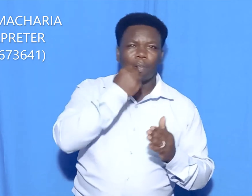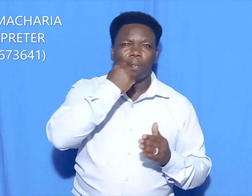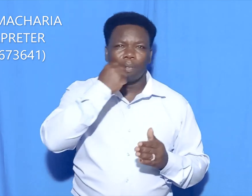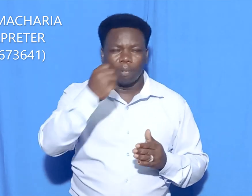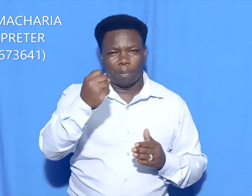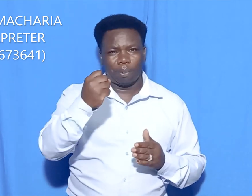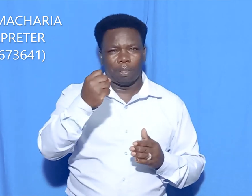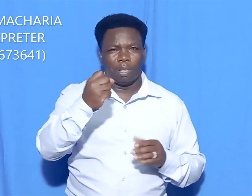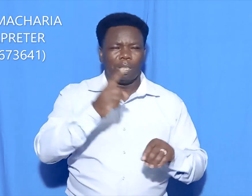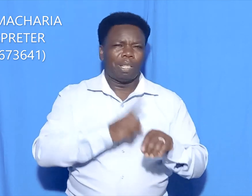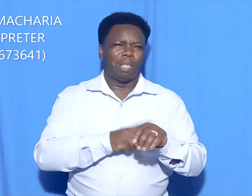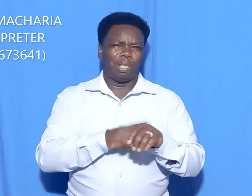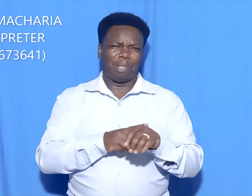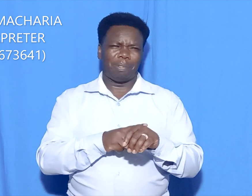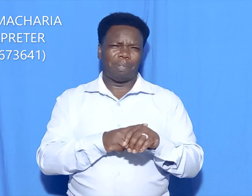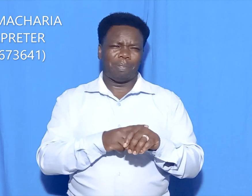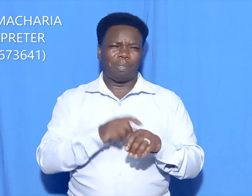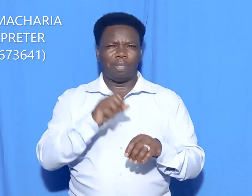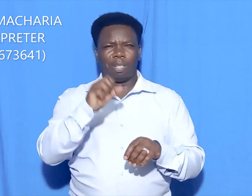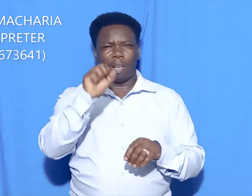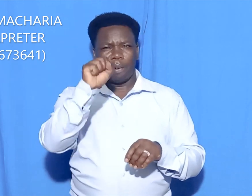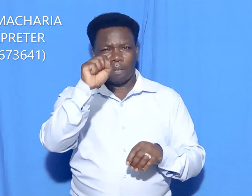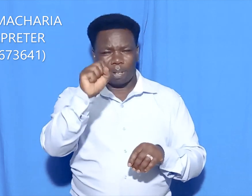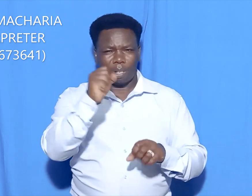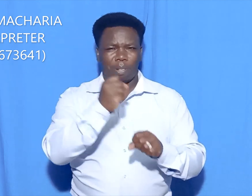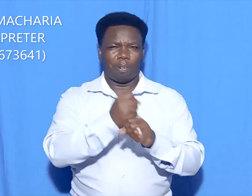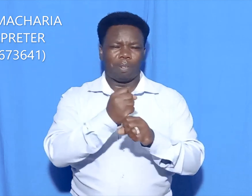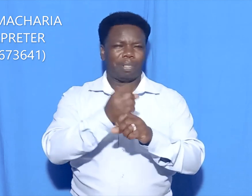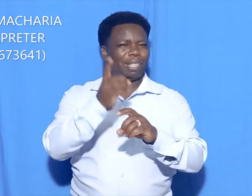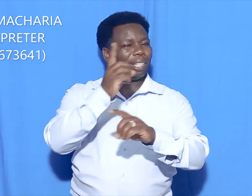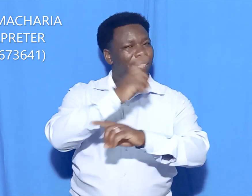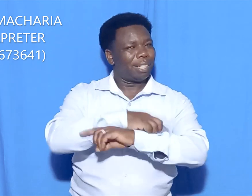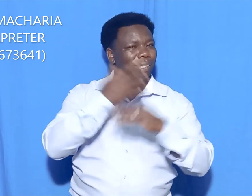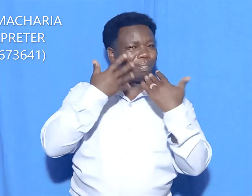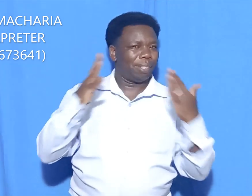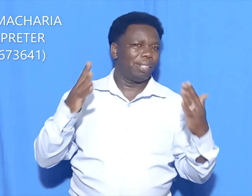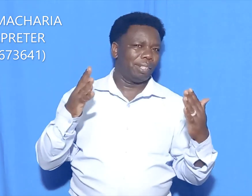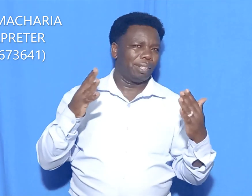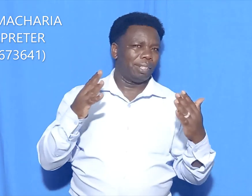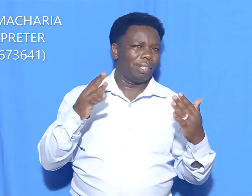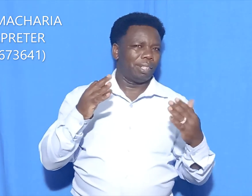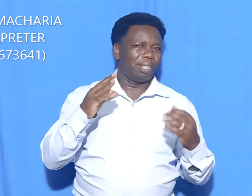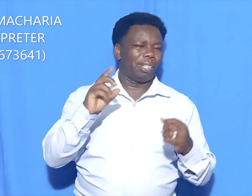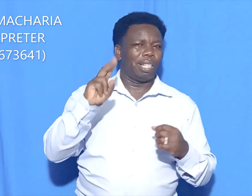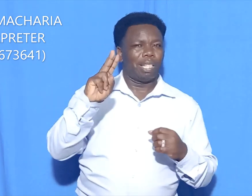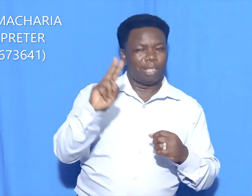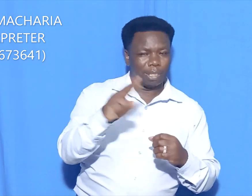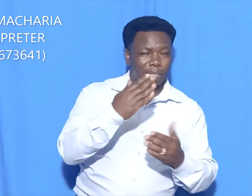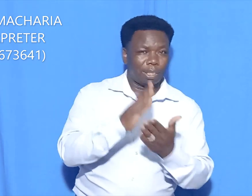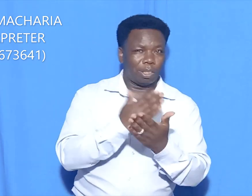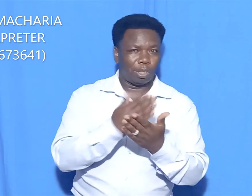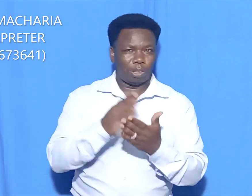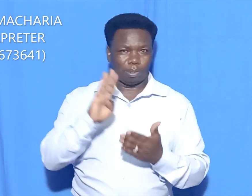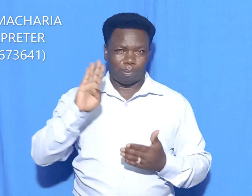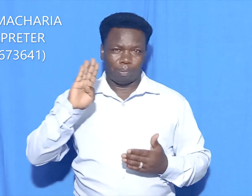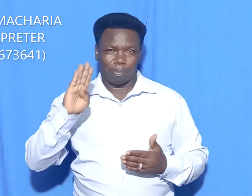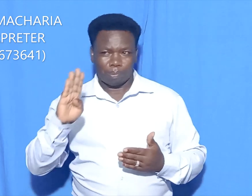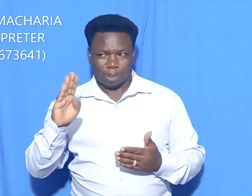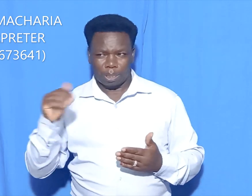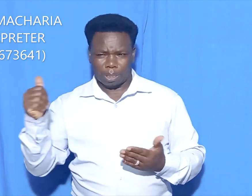will be five working days. The second section, Section B, on application of courses is